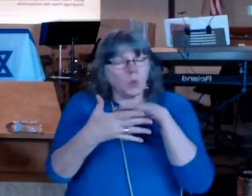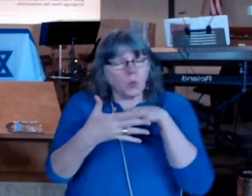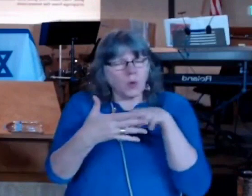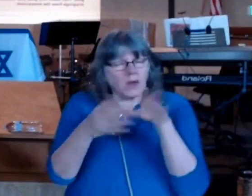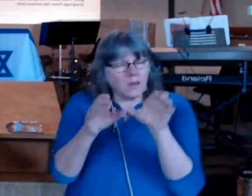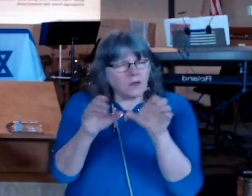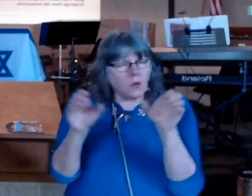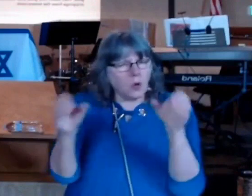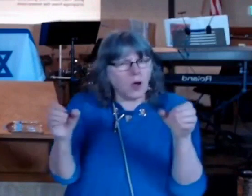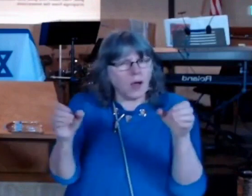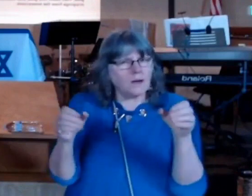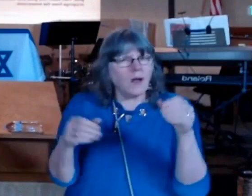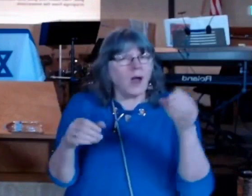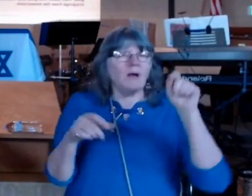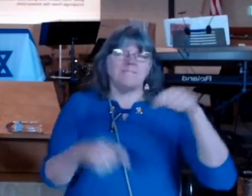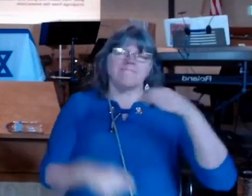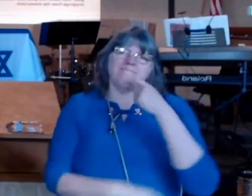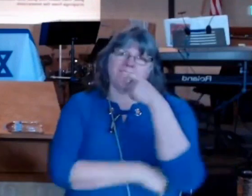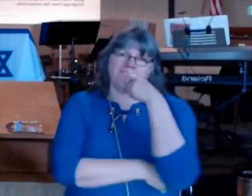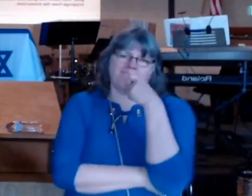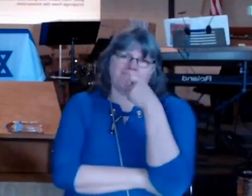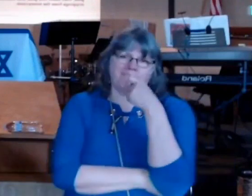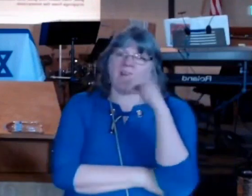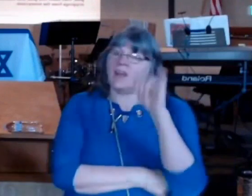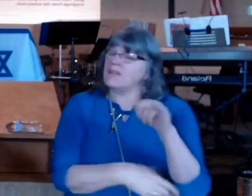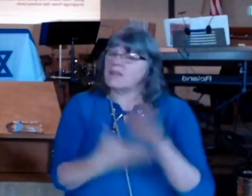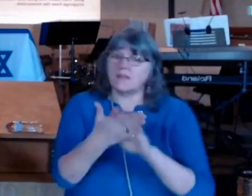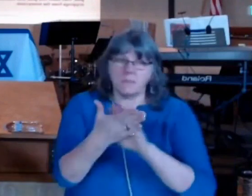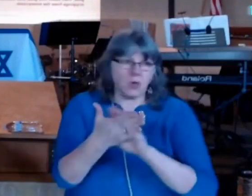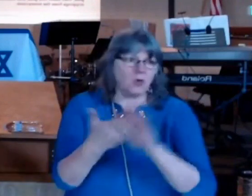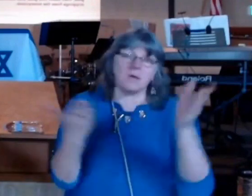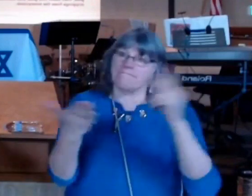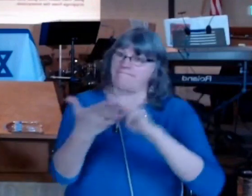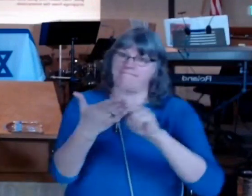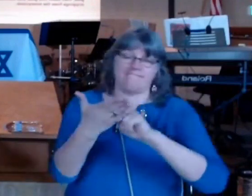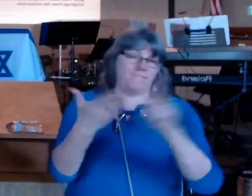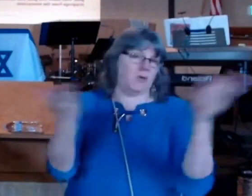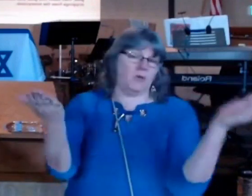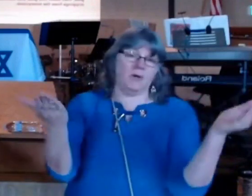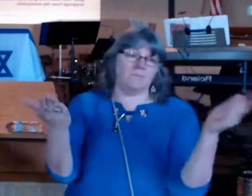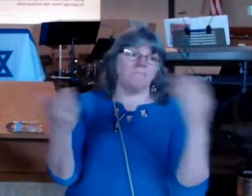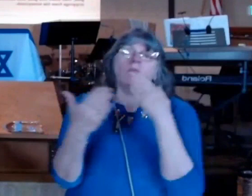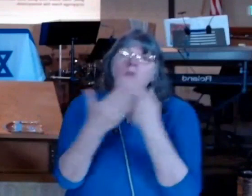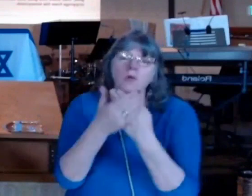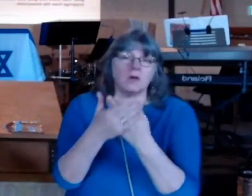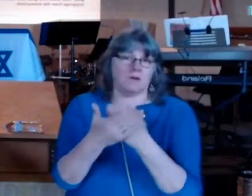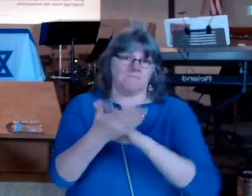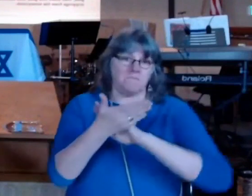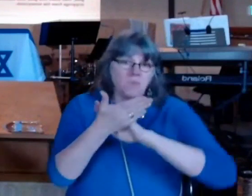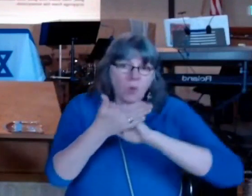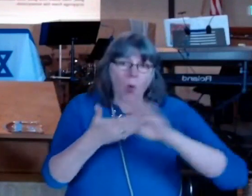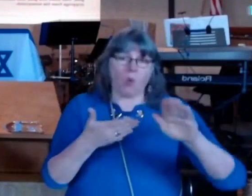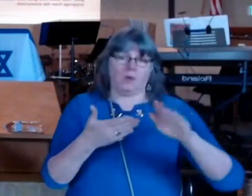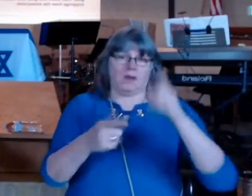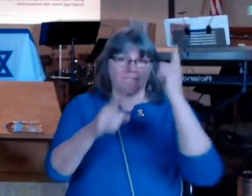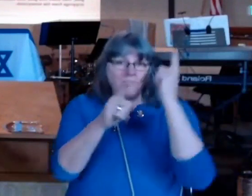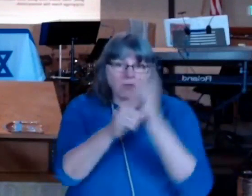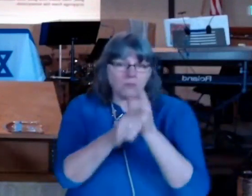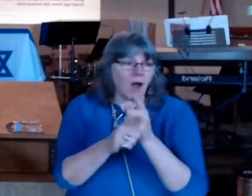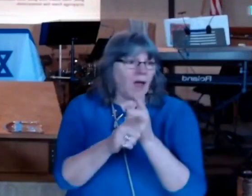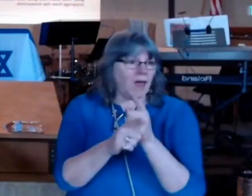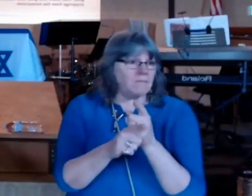to say well somehow it's pure it's great it's good it's holy it's right